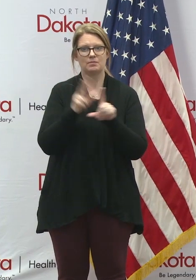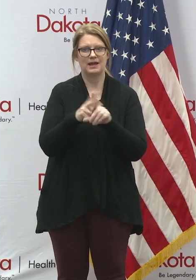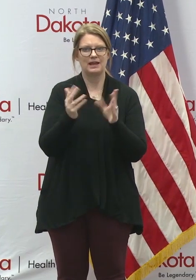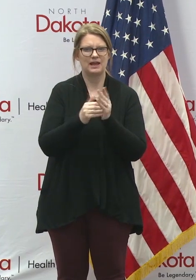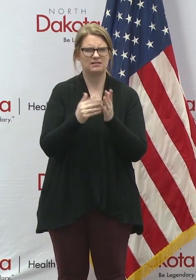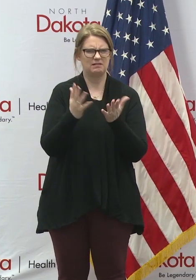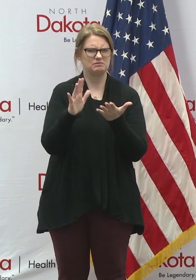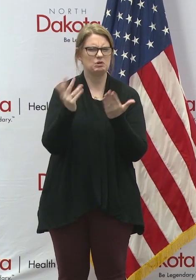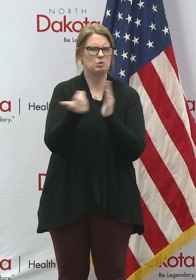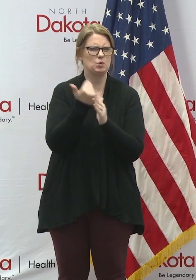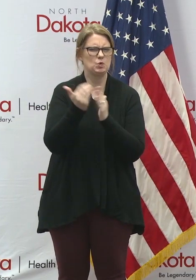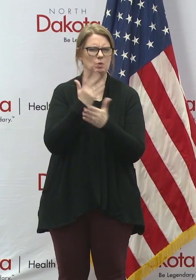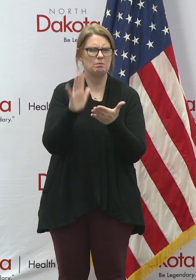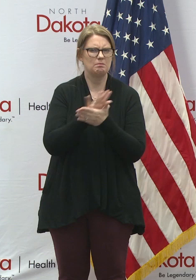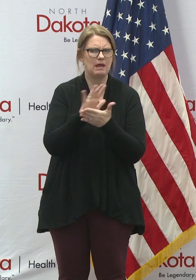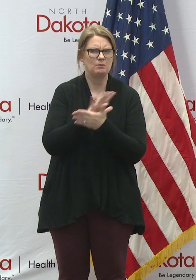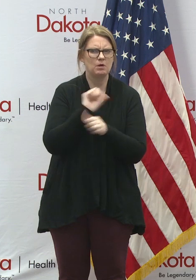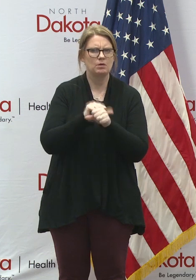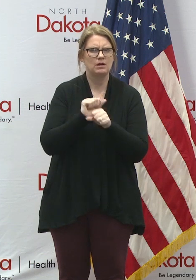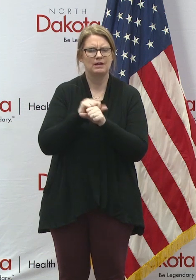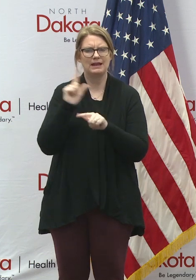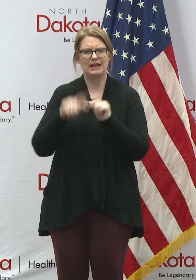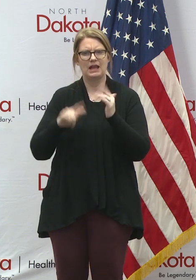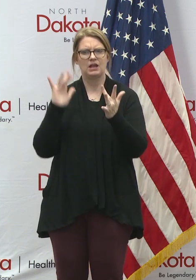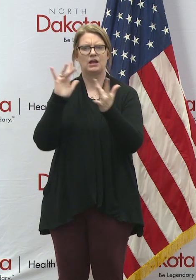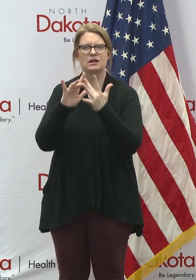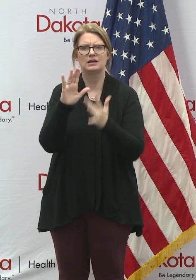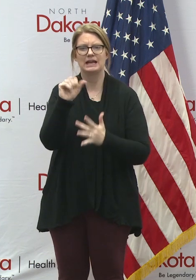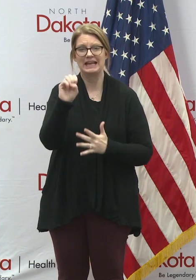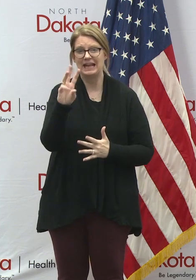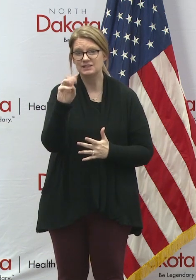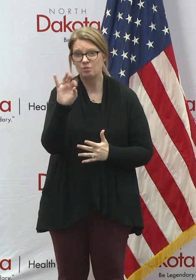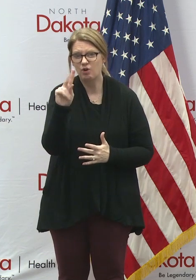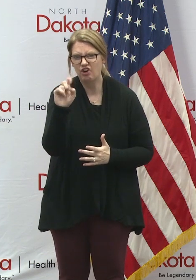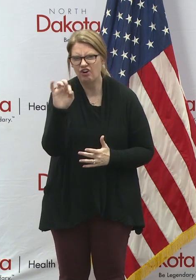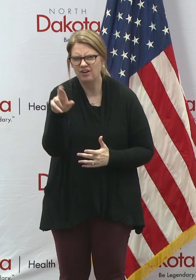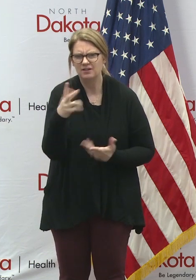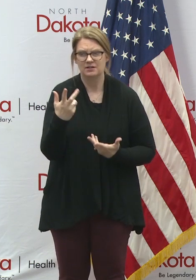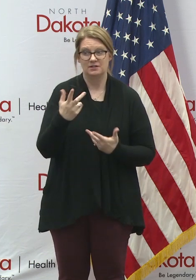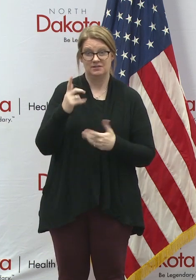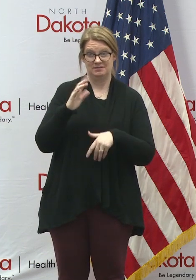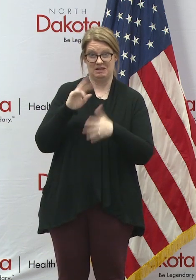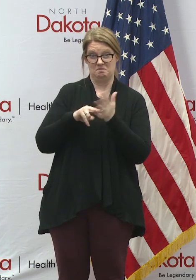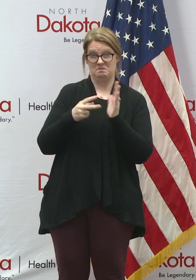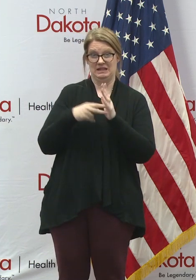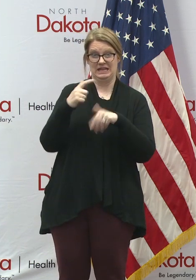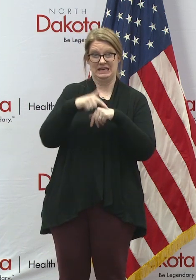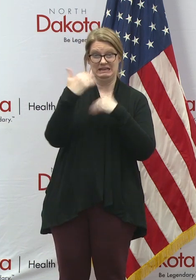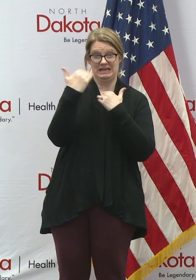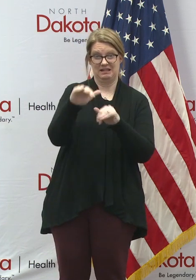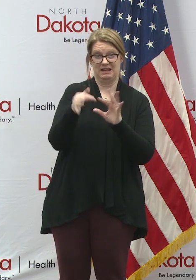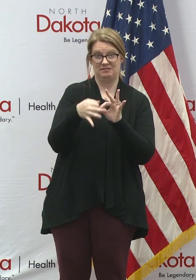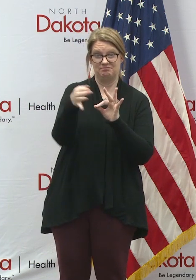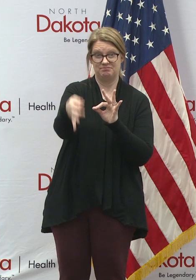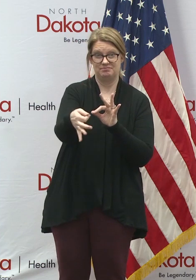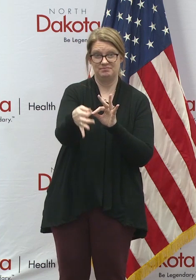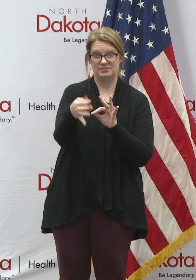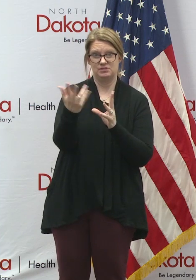unable to contact his caseworker right now. So he was just wondering if his deadline to re up is getting postponed.